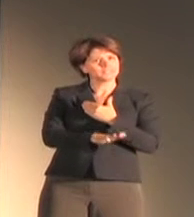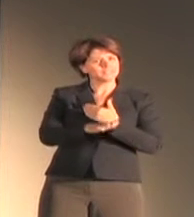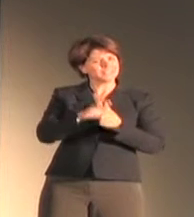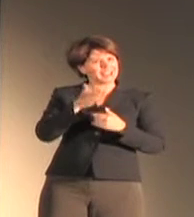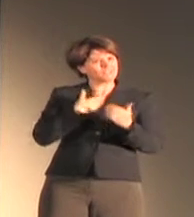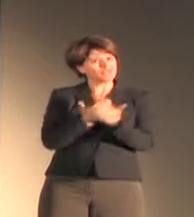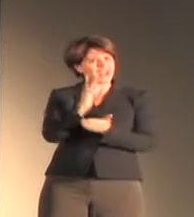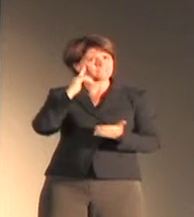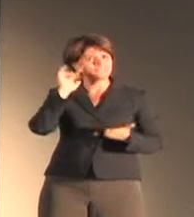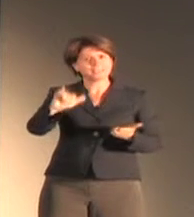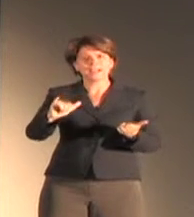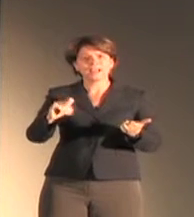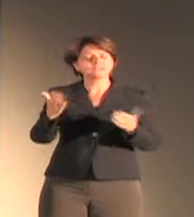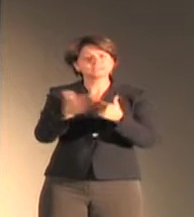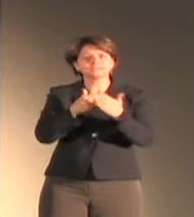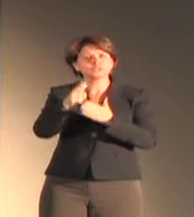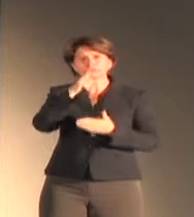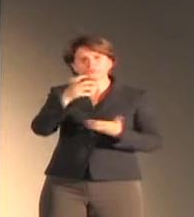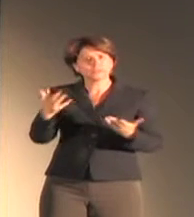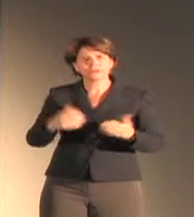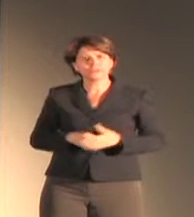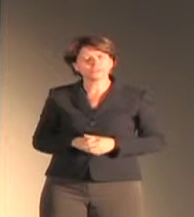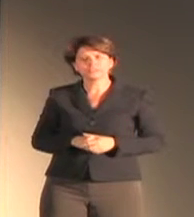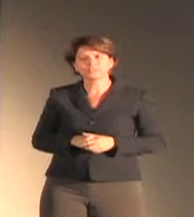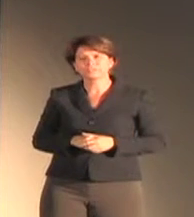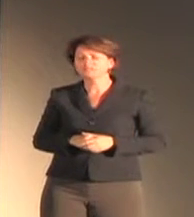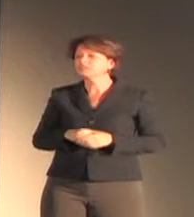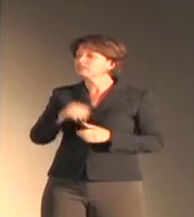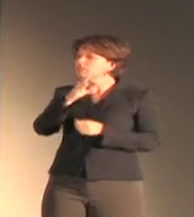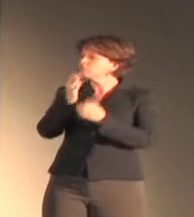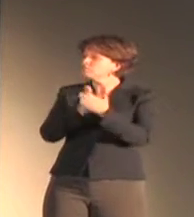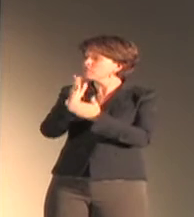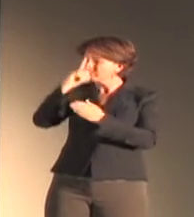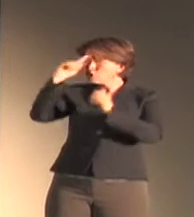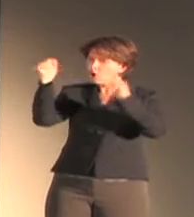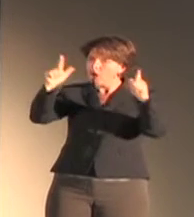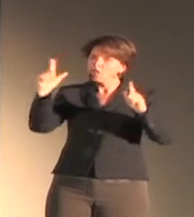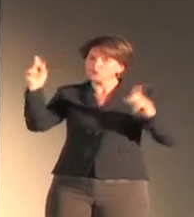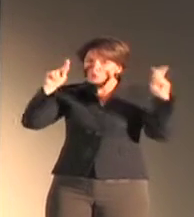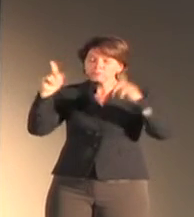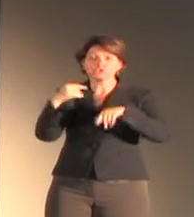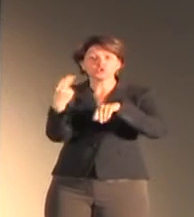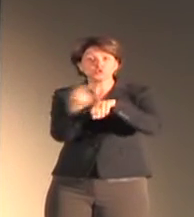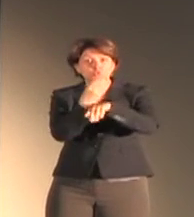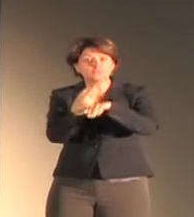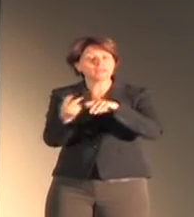The right of all humans to use, adapt, and express themselves